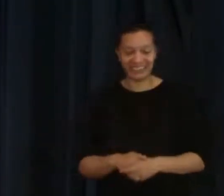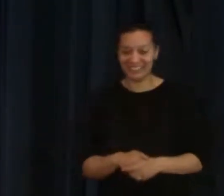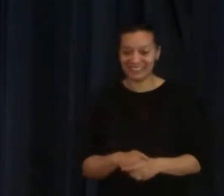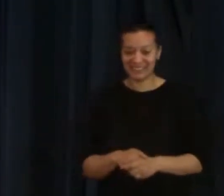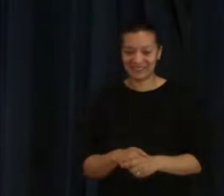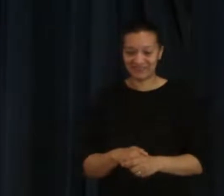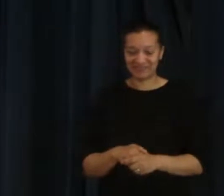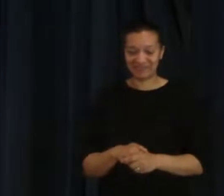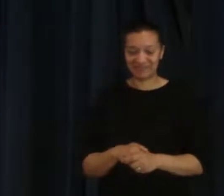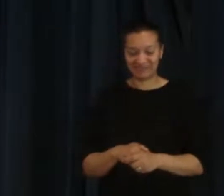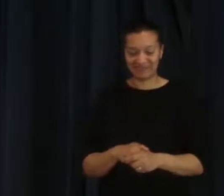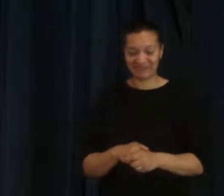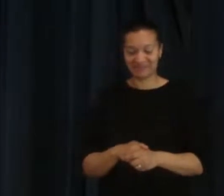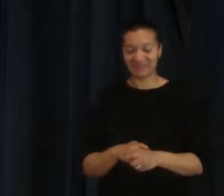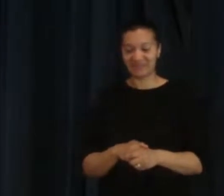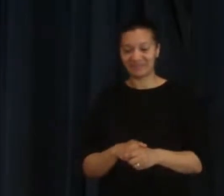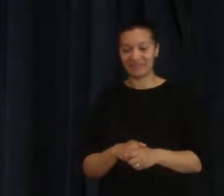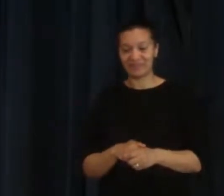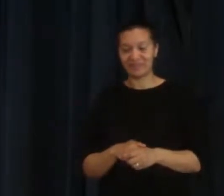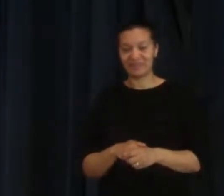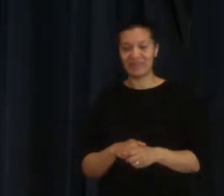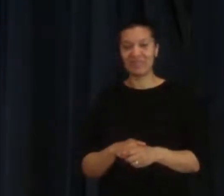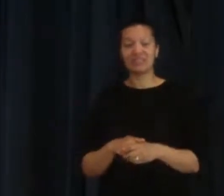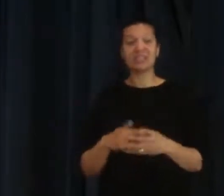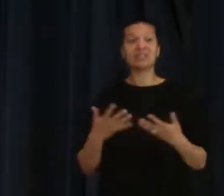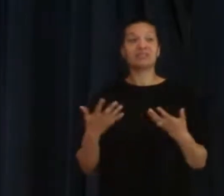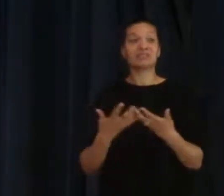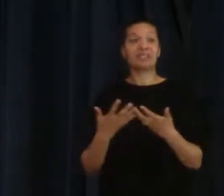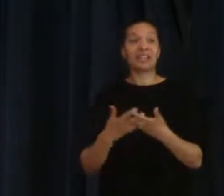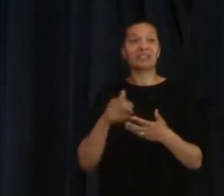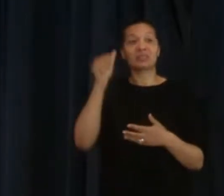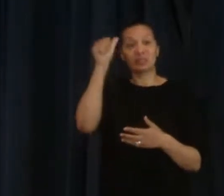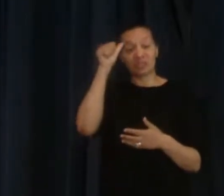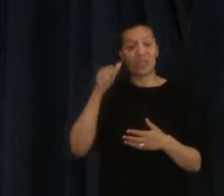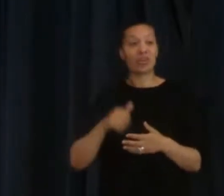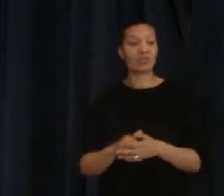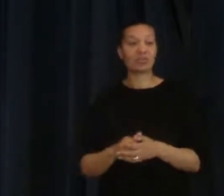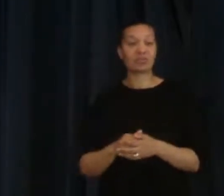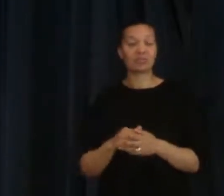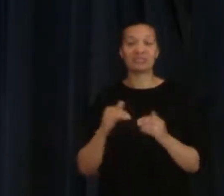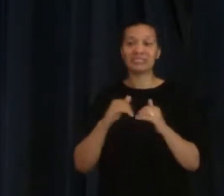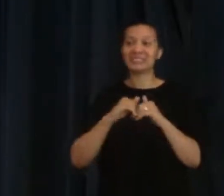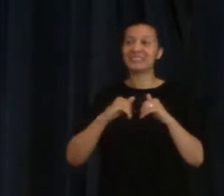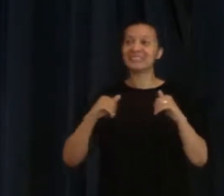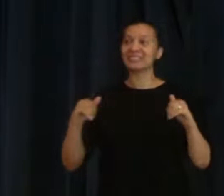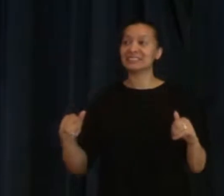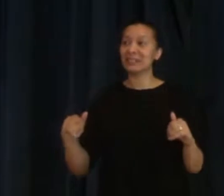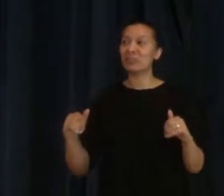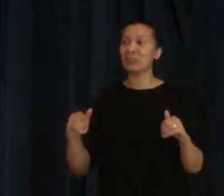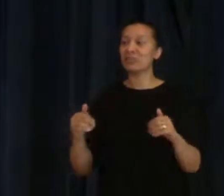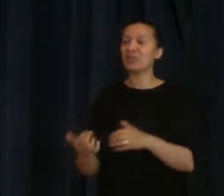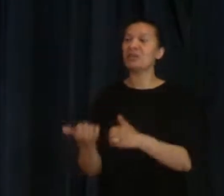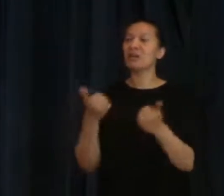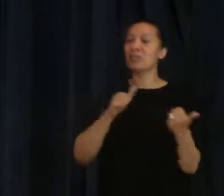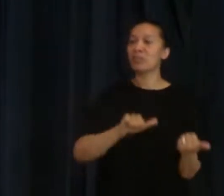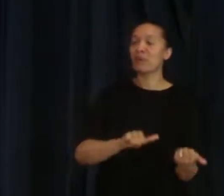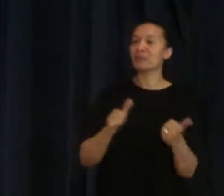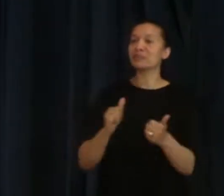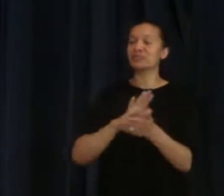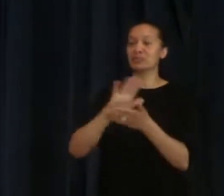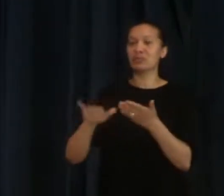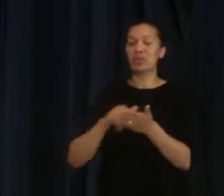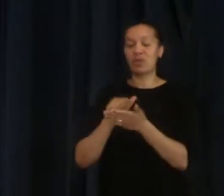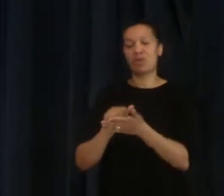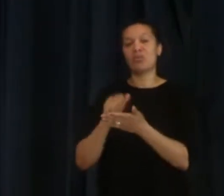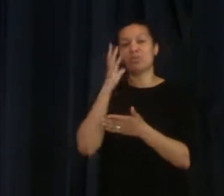we know. But so how do we know of this separate, this subsequent baptism in the Holy Spirit? Well,